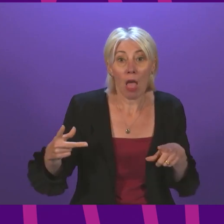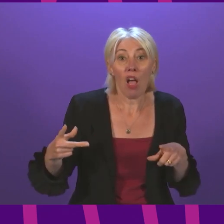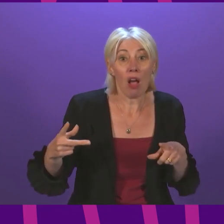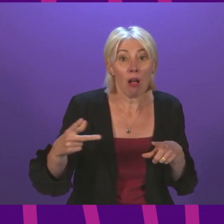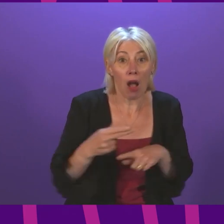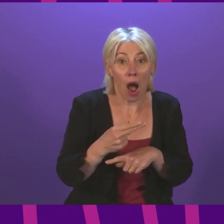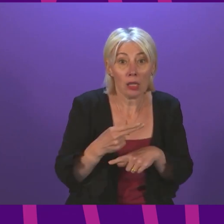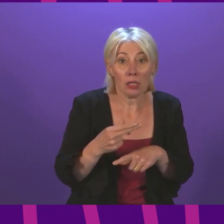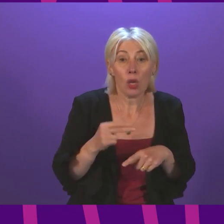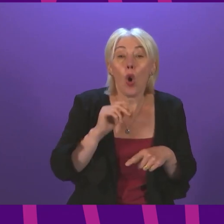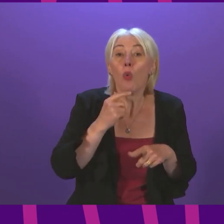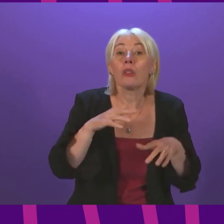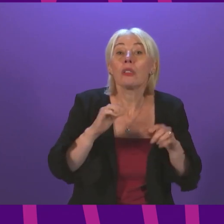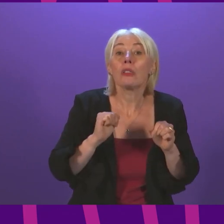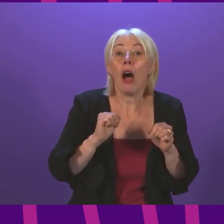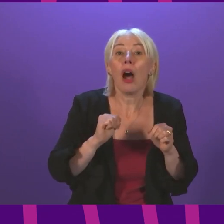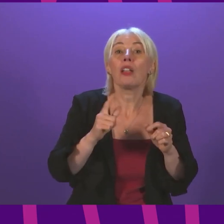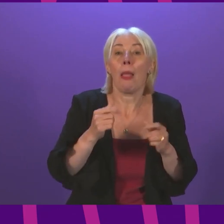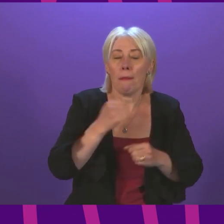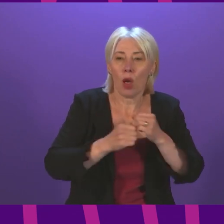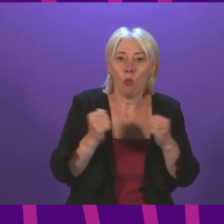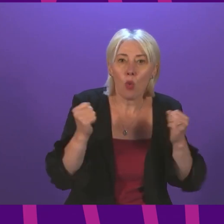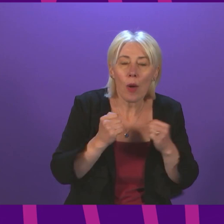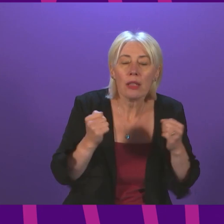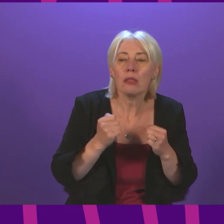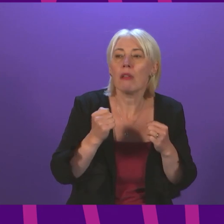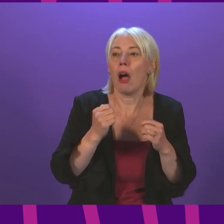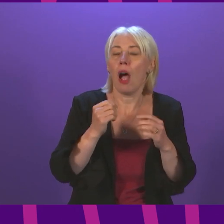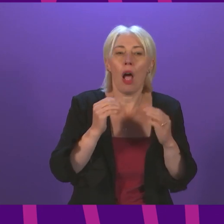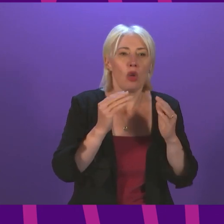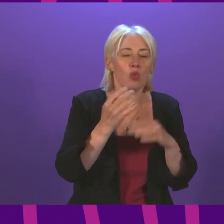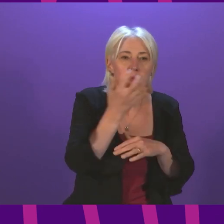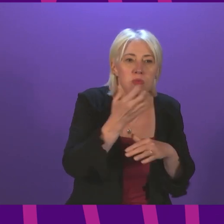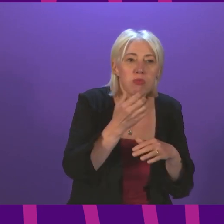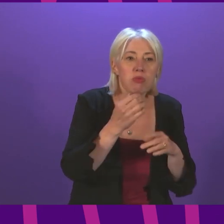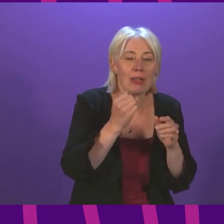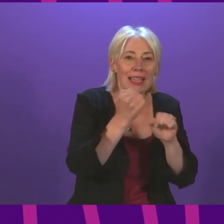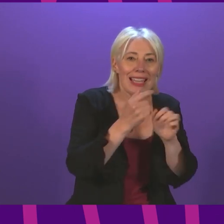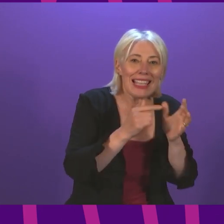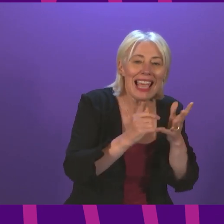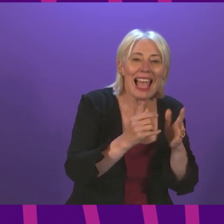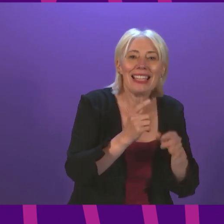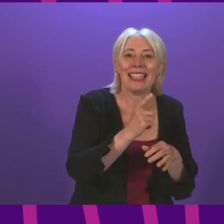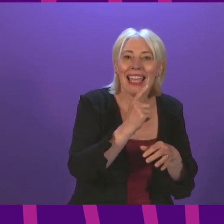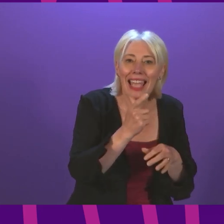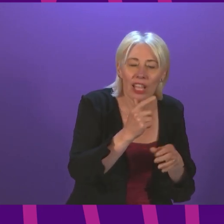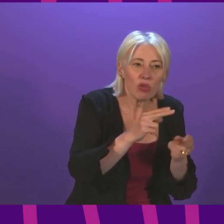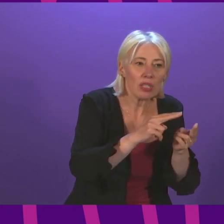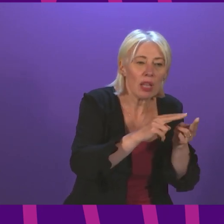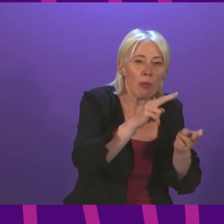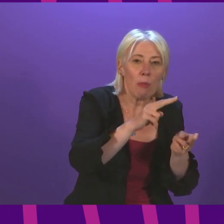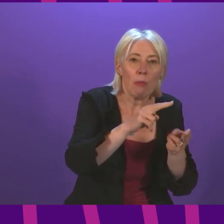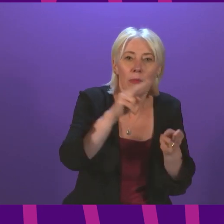lead into Christmas as fuel bills, gas, electricity bills rise, the cost of food is on the rise,